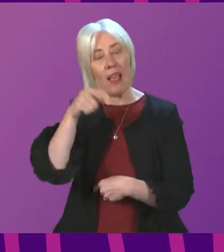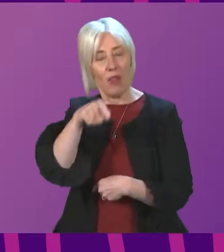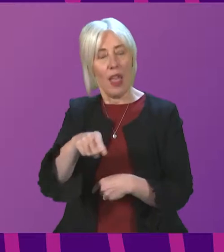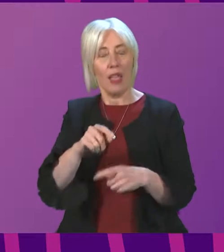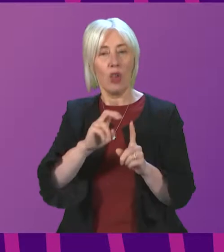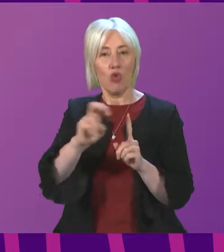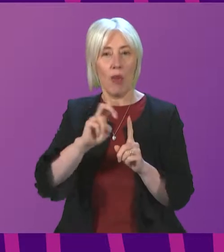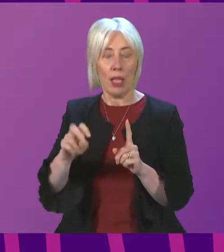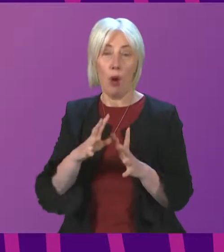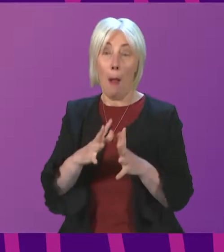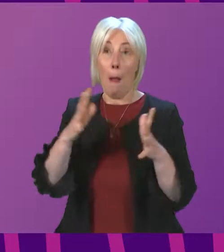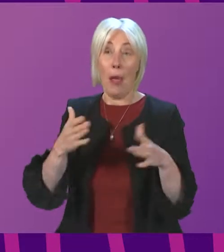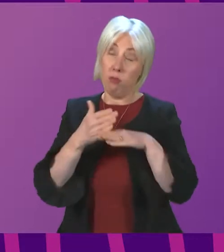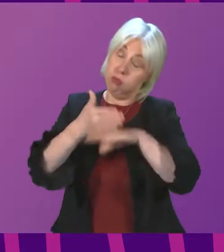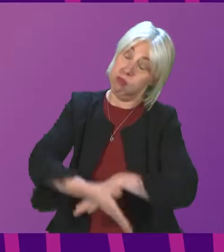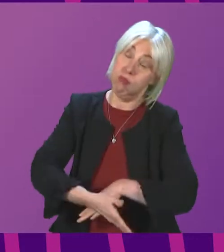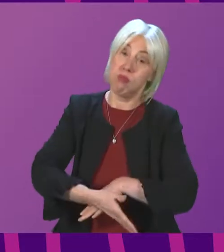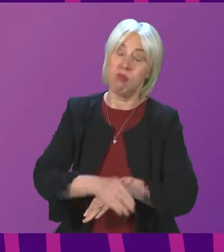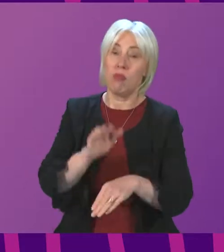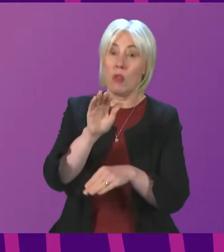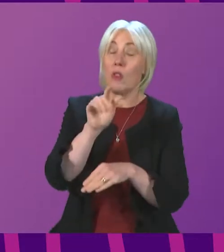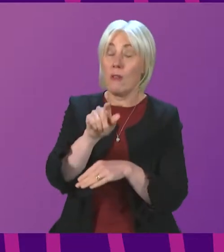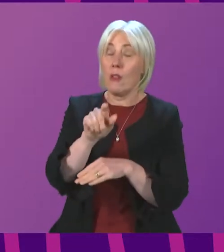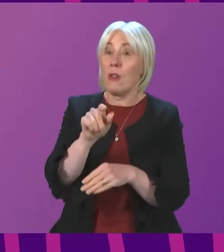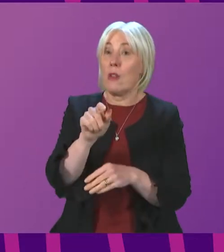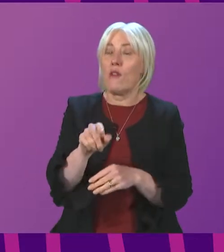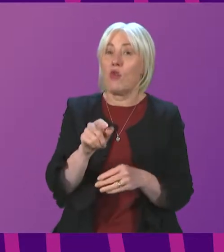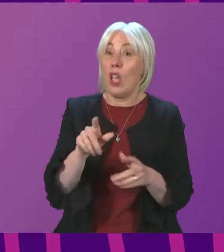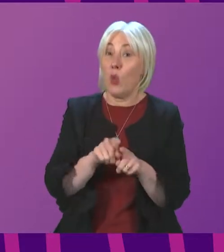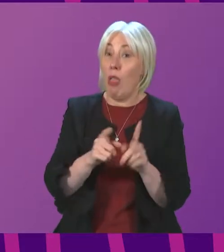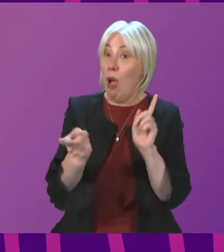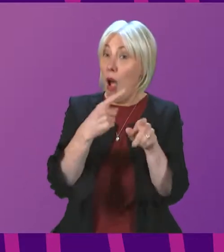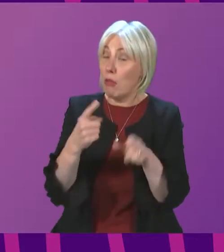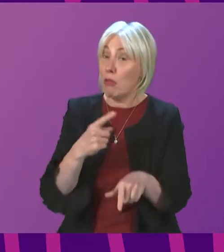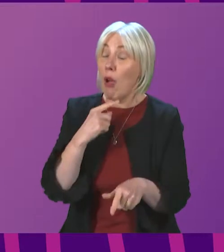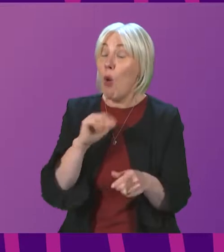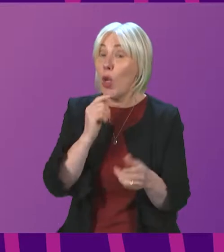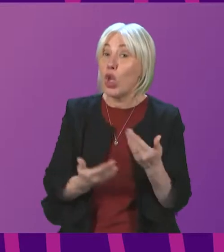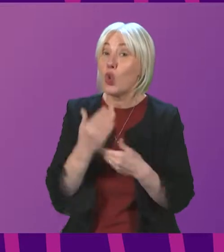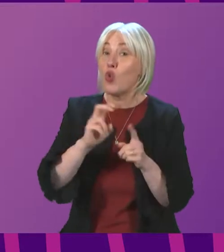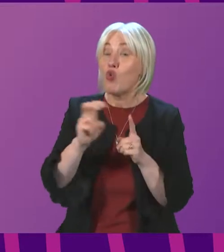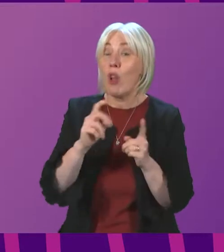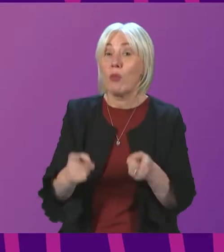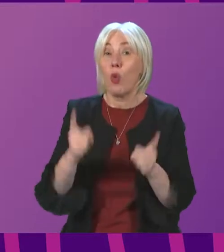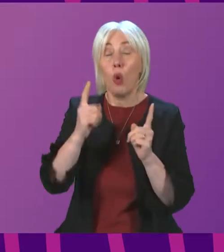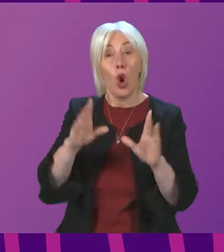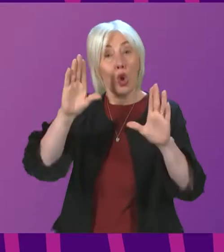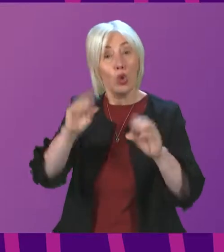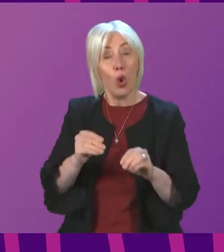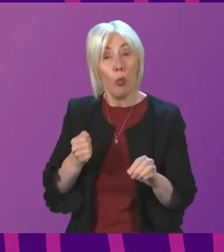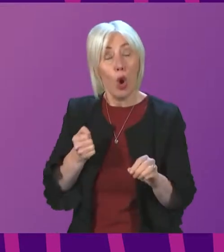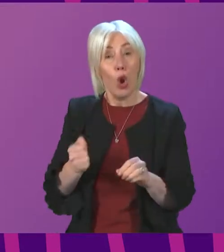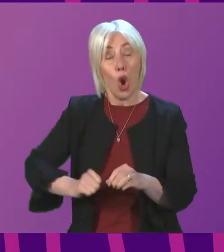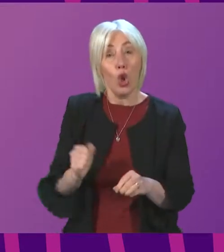ahead for Ms Gilruth and big questions to answer. For example, will the new Transport Minister stop the Scotrail cuts to